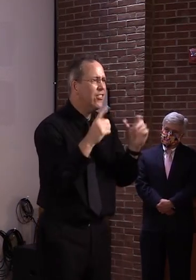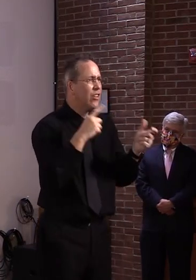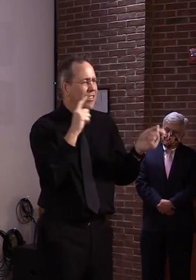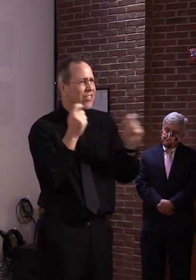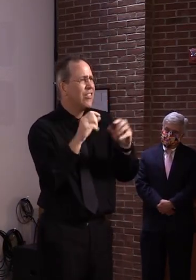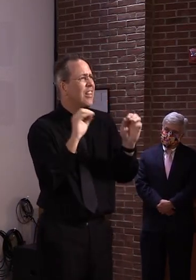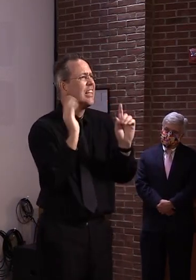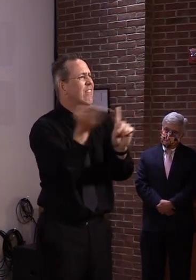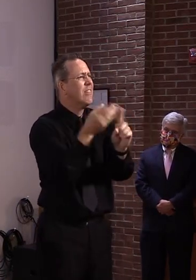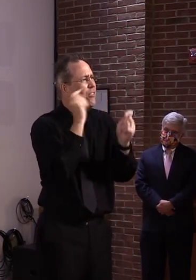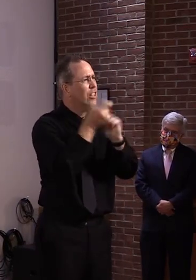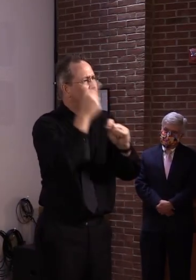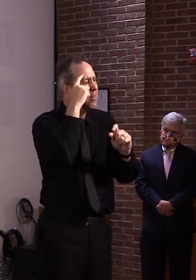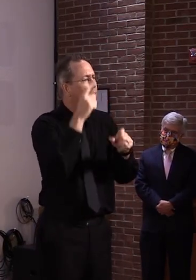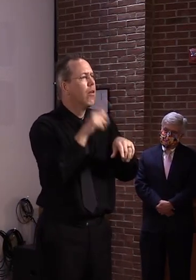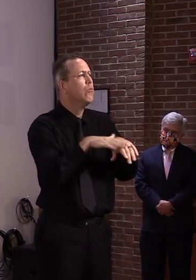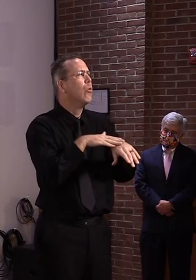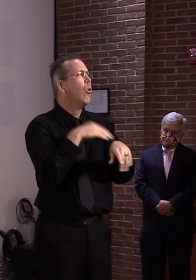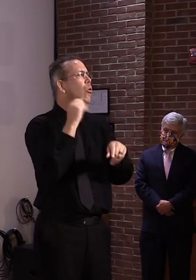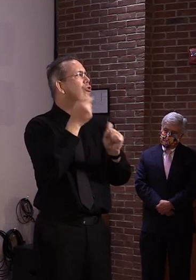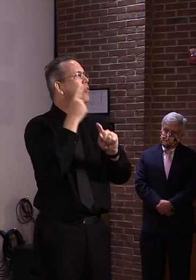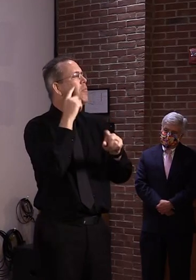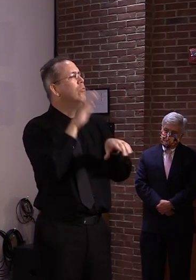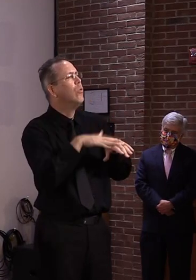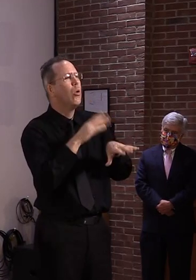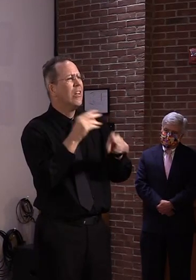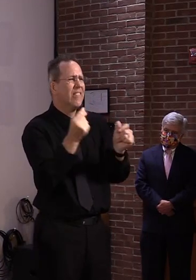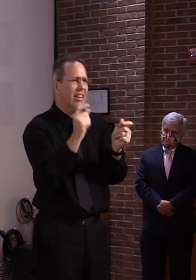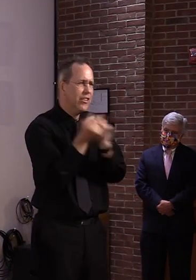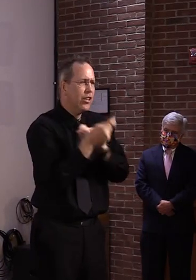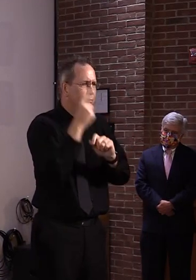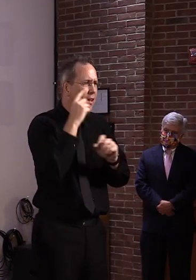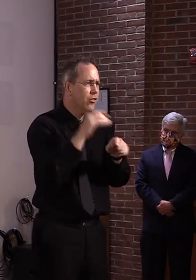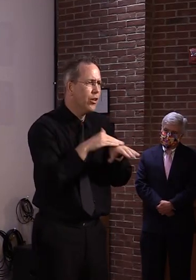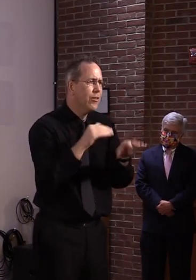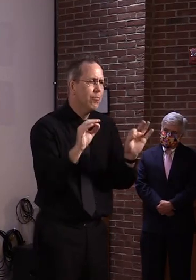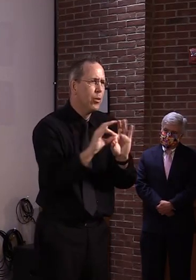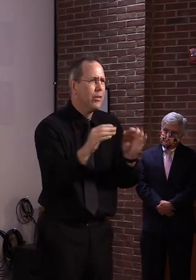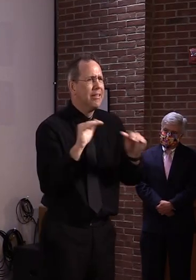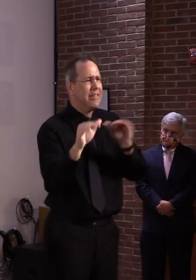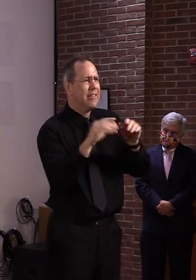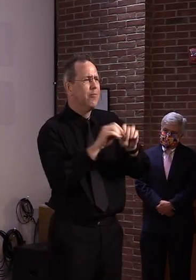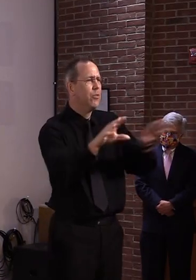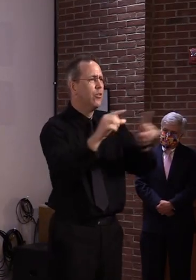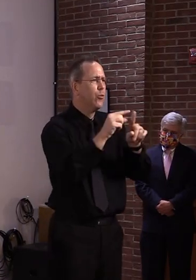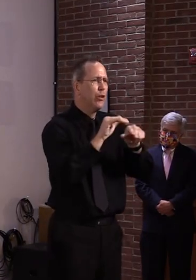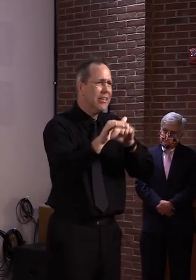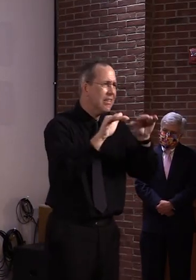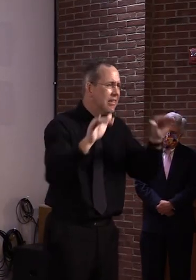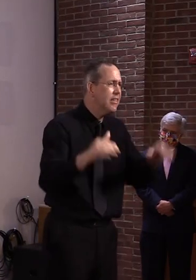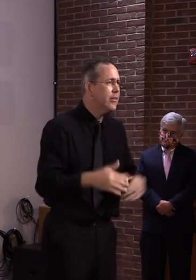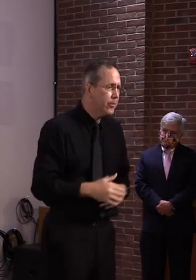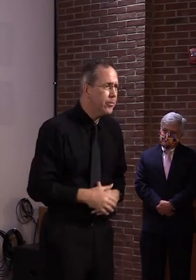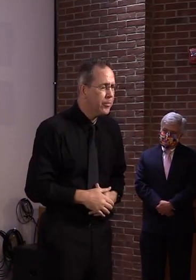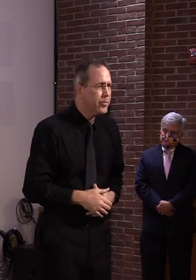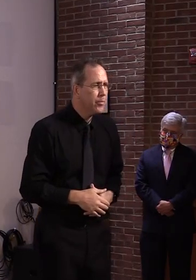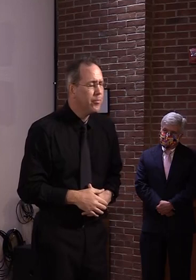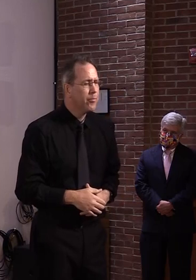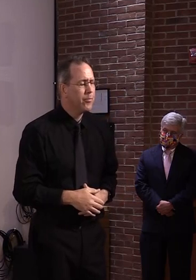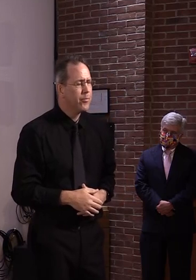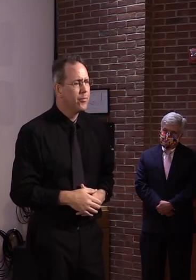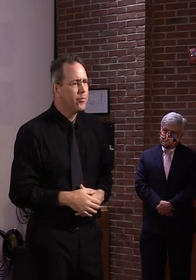actively working to help each other every step of the way by doing all of the things that we're always talking about up here.